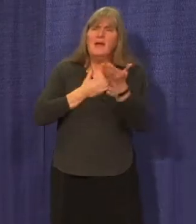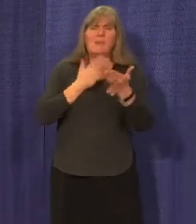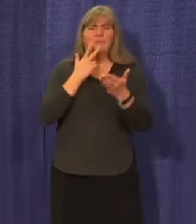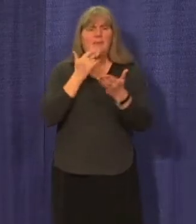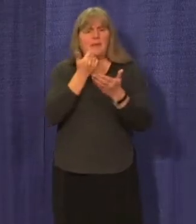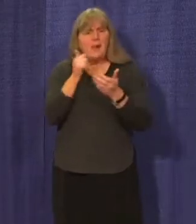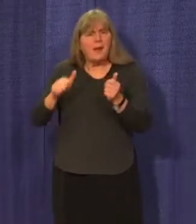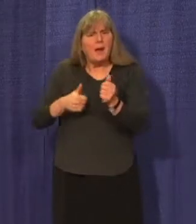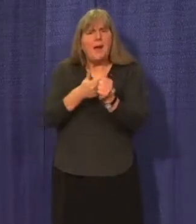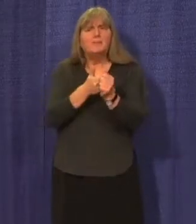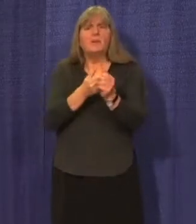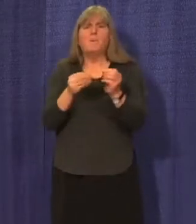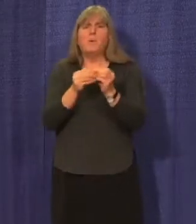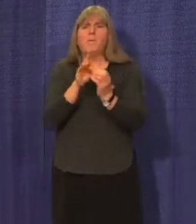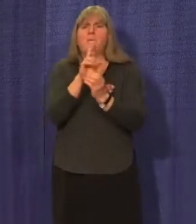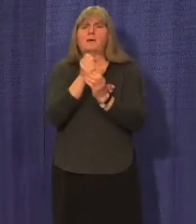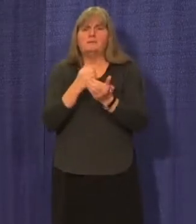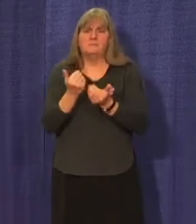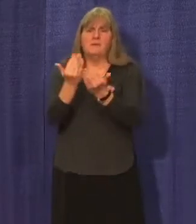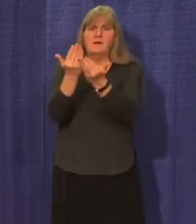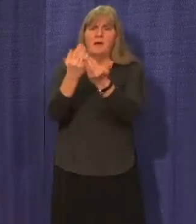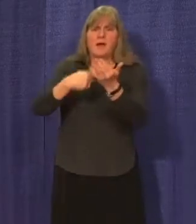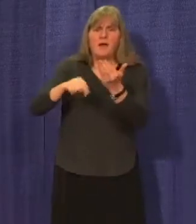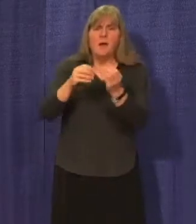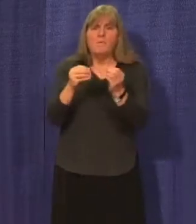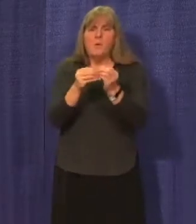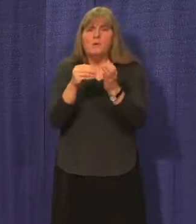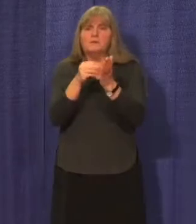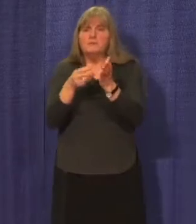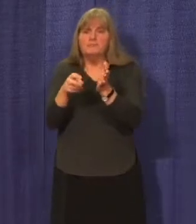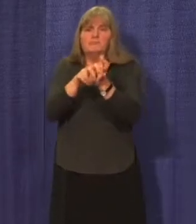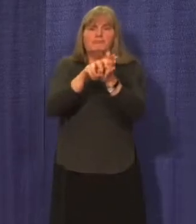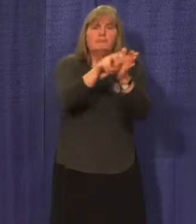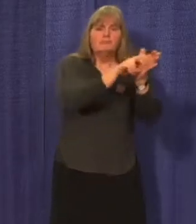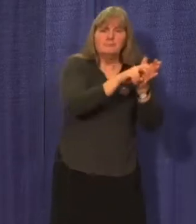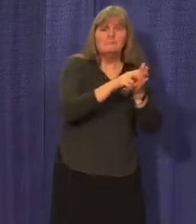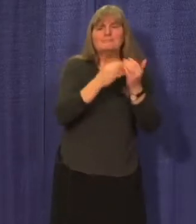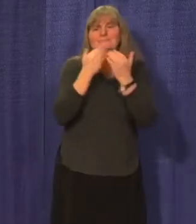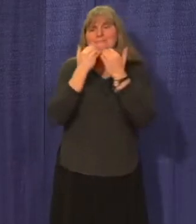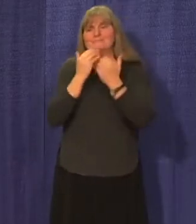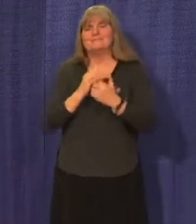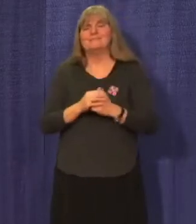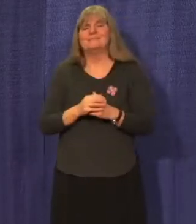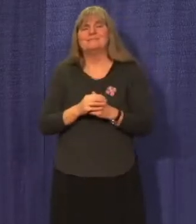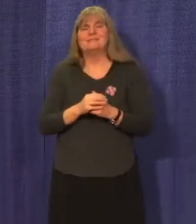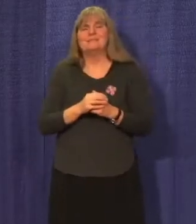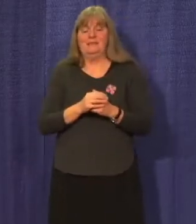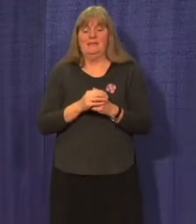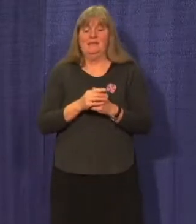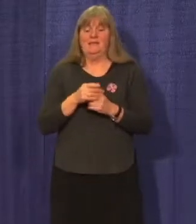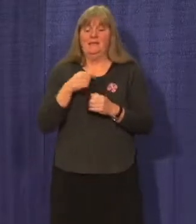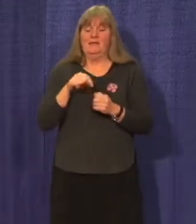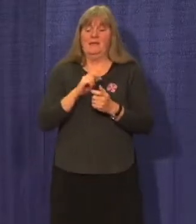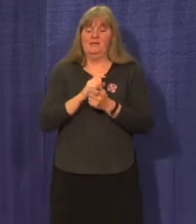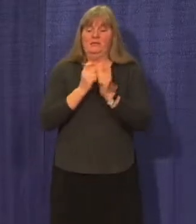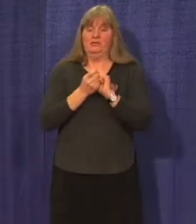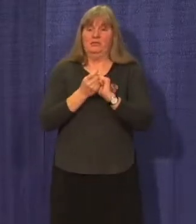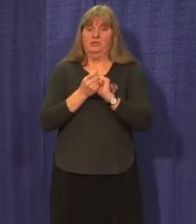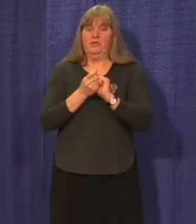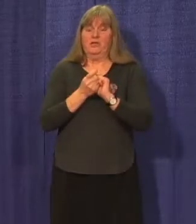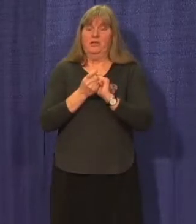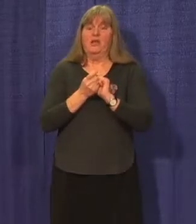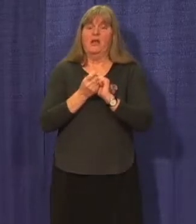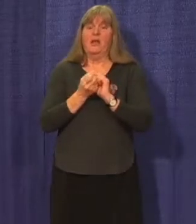updates to incorporate new buses and to accommodate as many additional families as we can. These changes will increase our